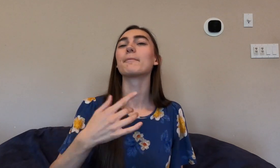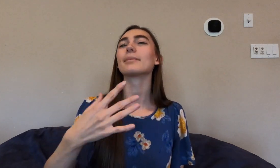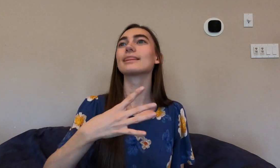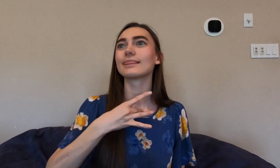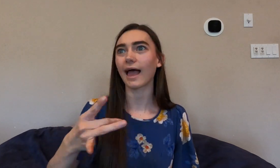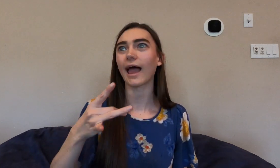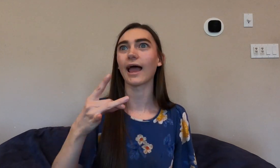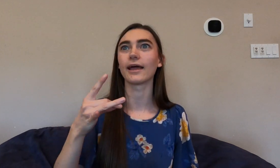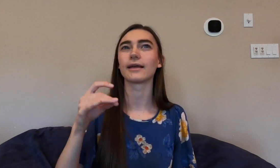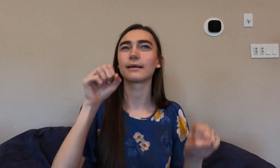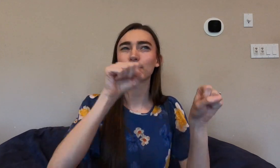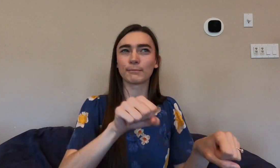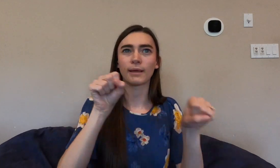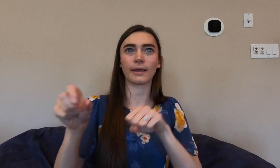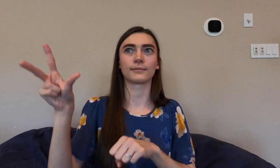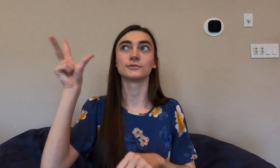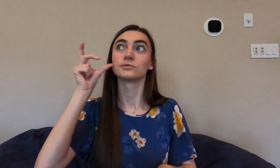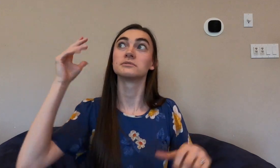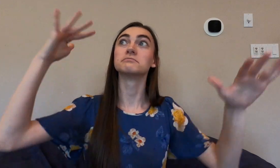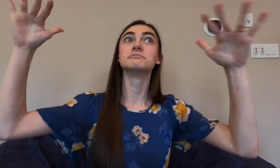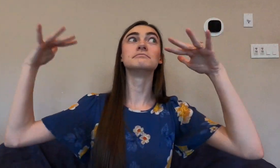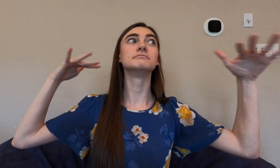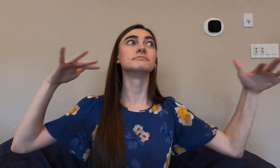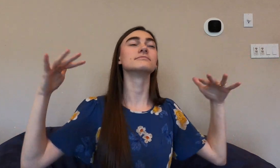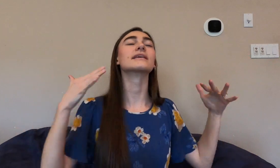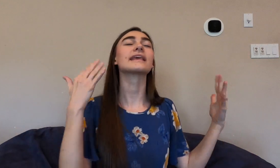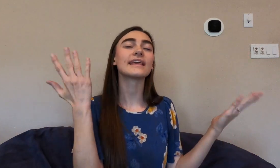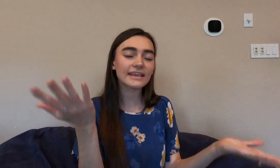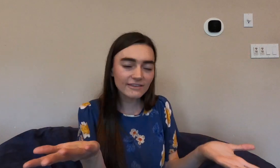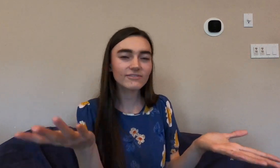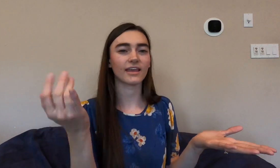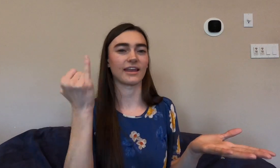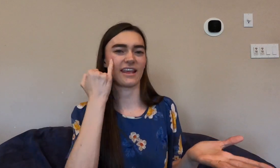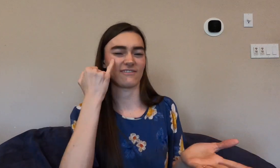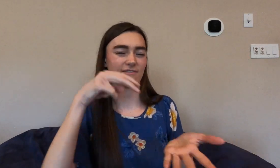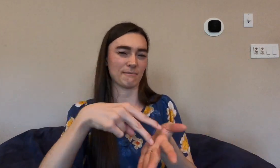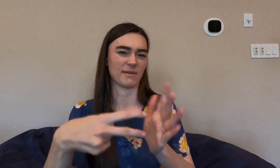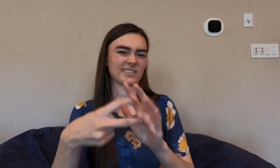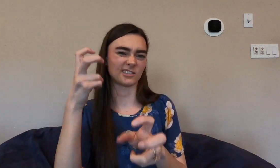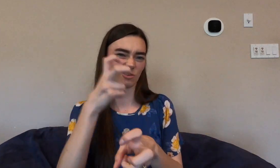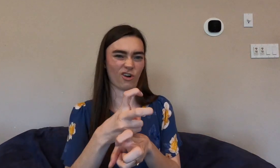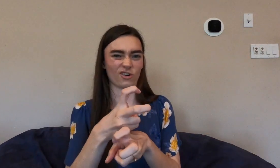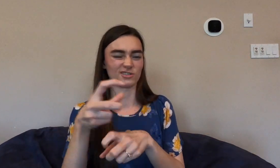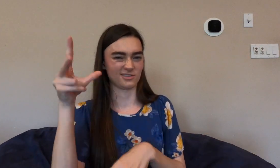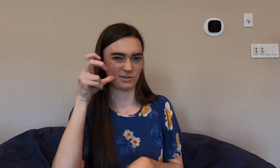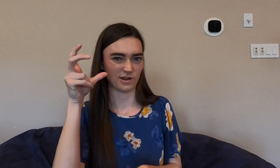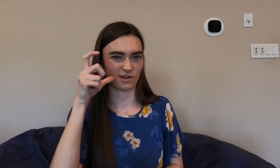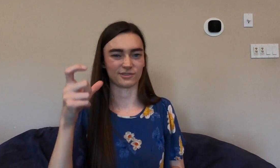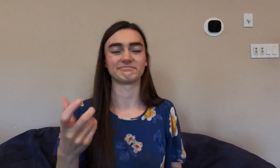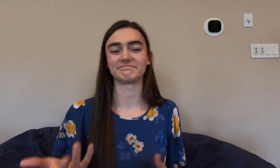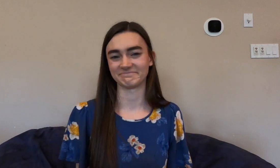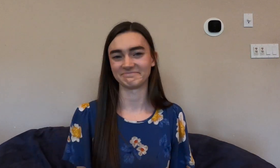I like being able to hear the background even if it means it's harder to hear.